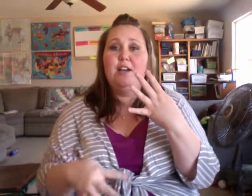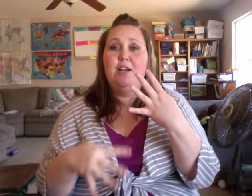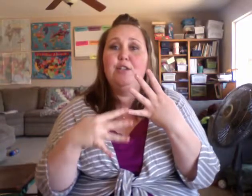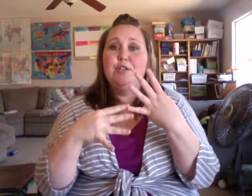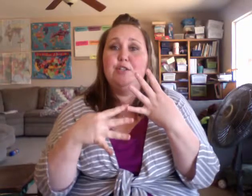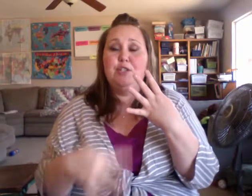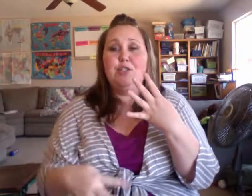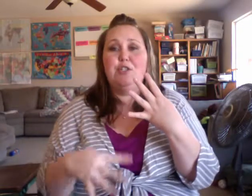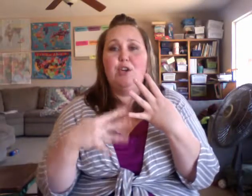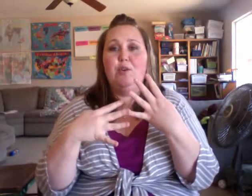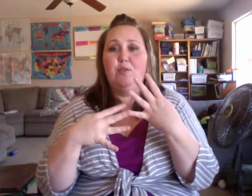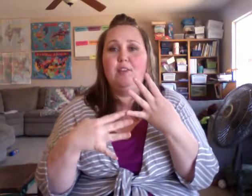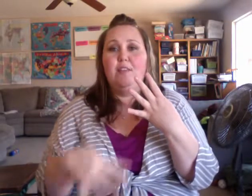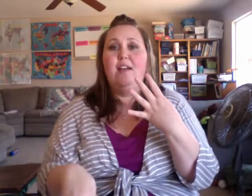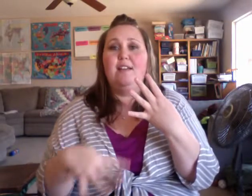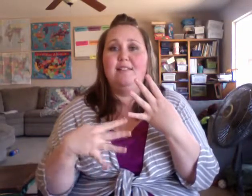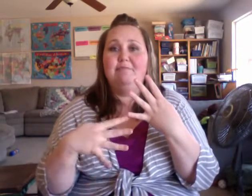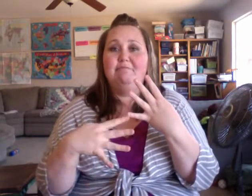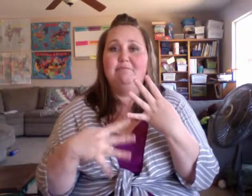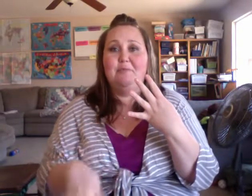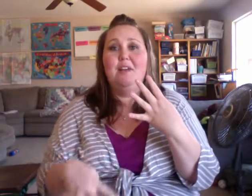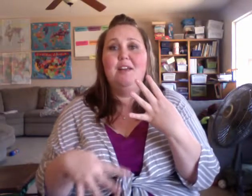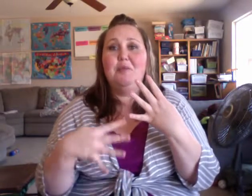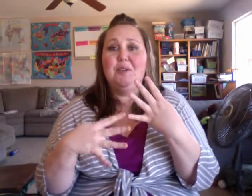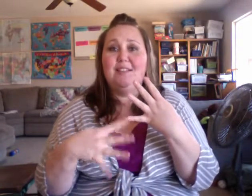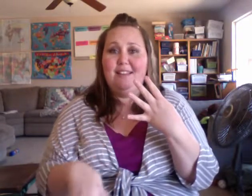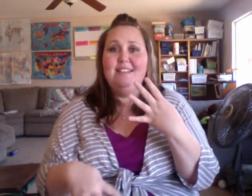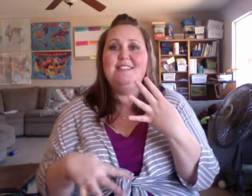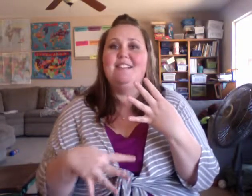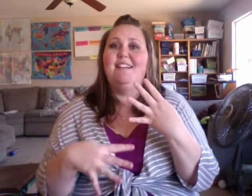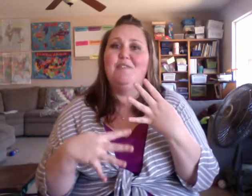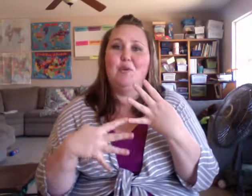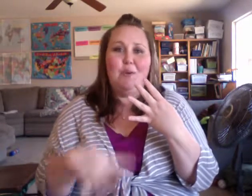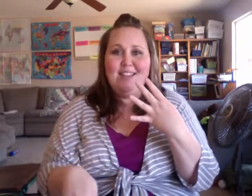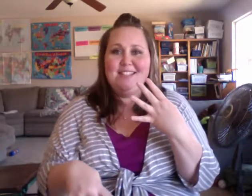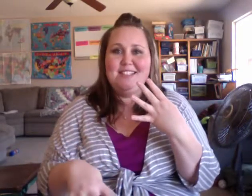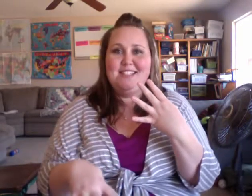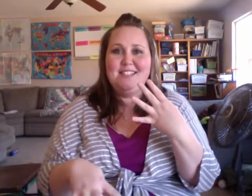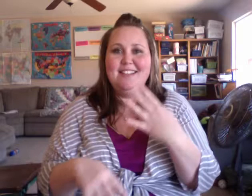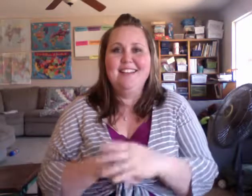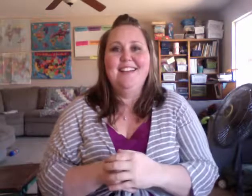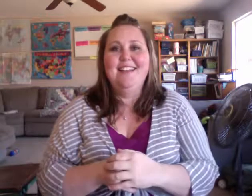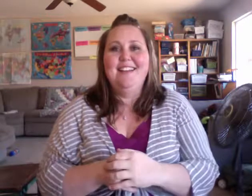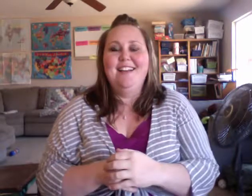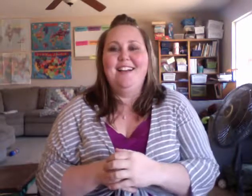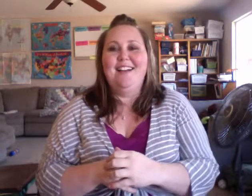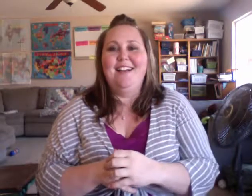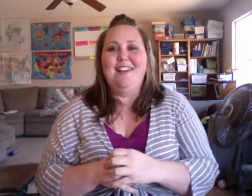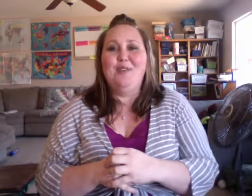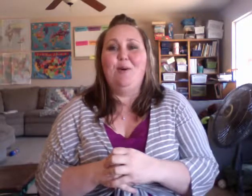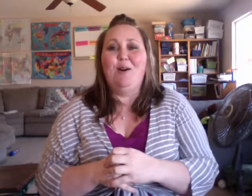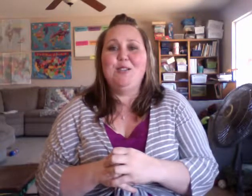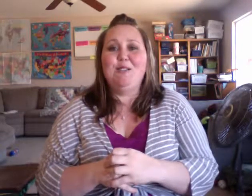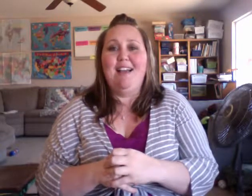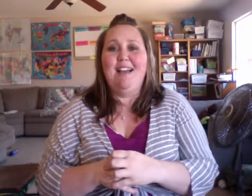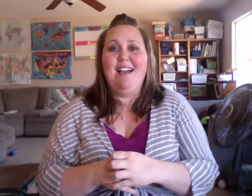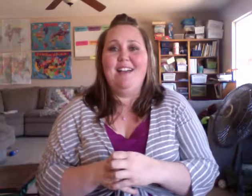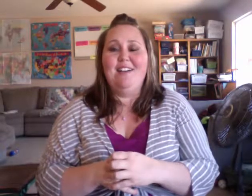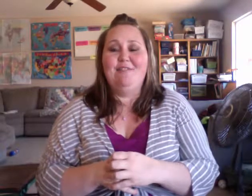to show release of the waste. You also have